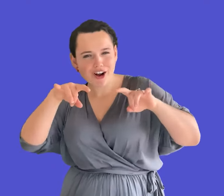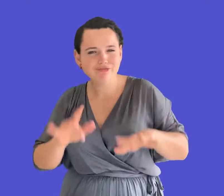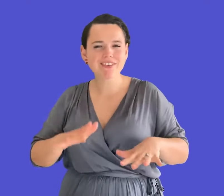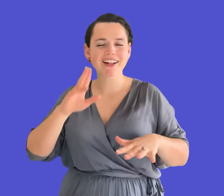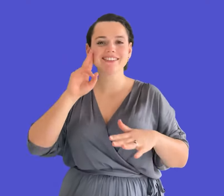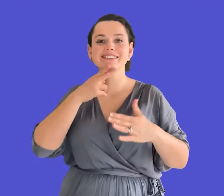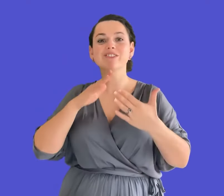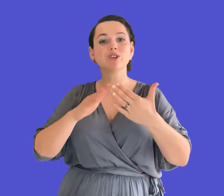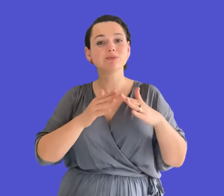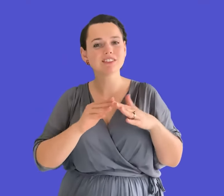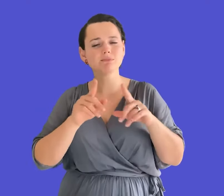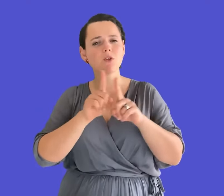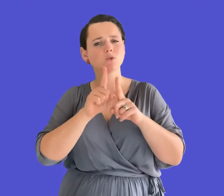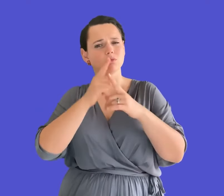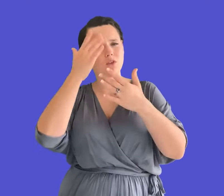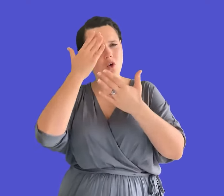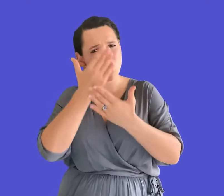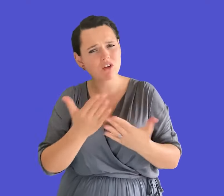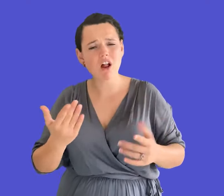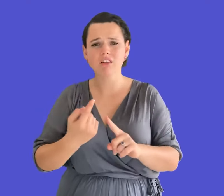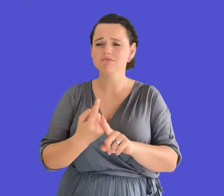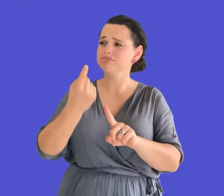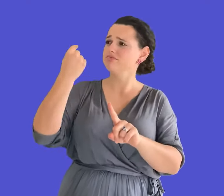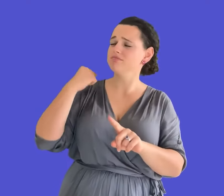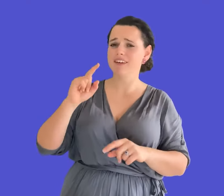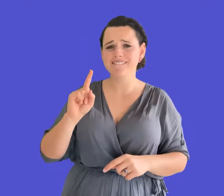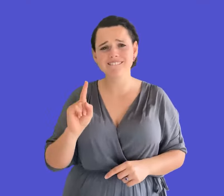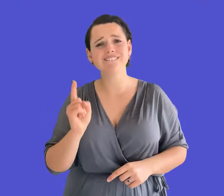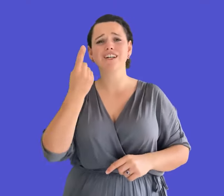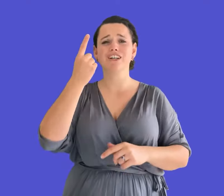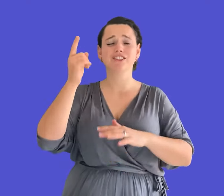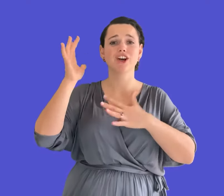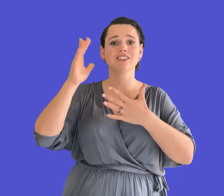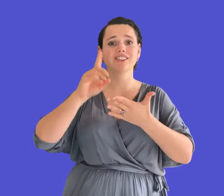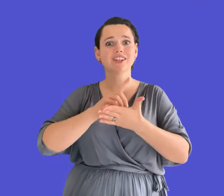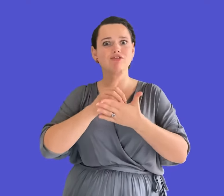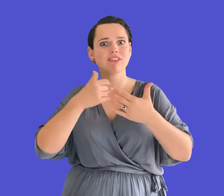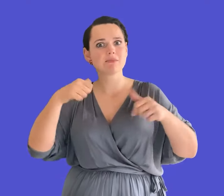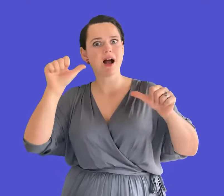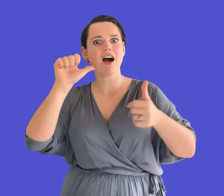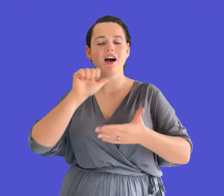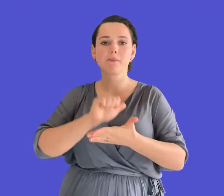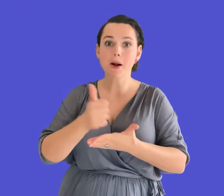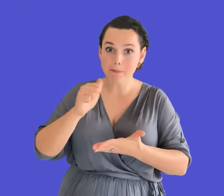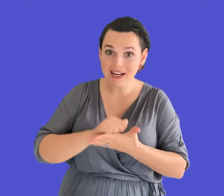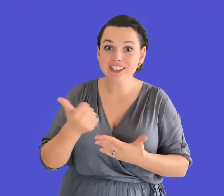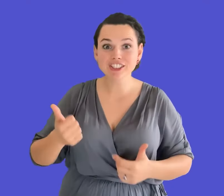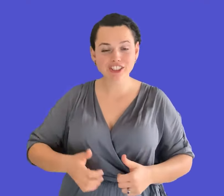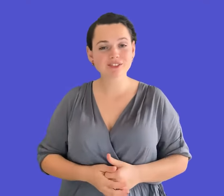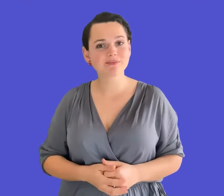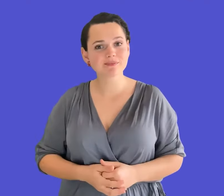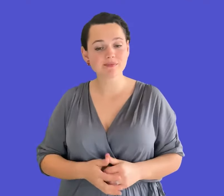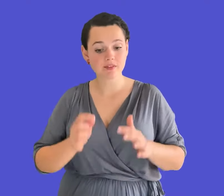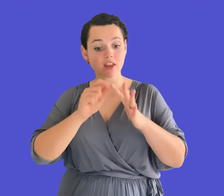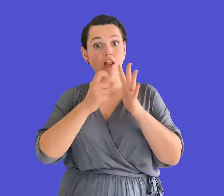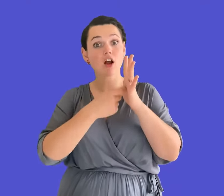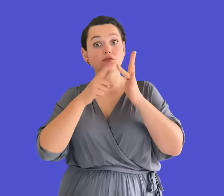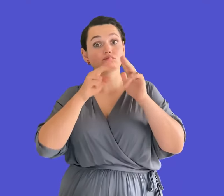culture, our community and our language, the sign language of the Australian deaf community. It also celebrates